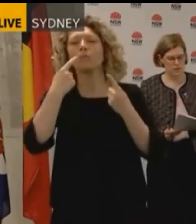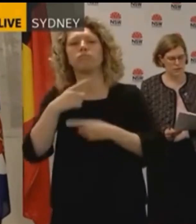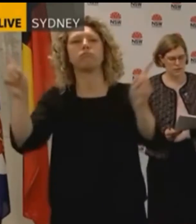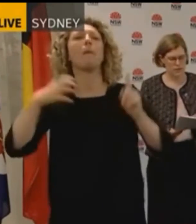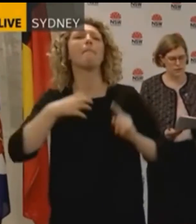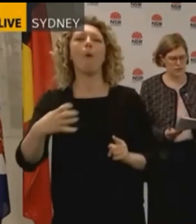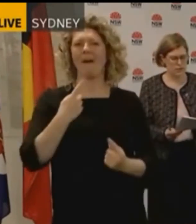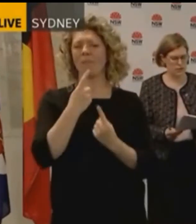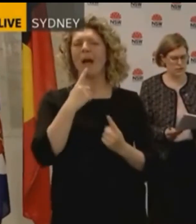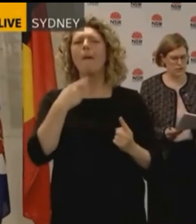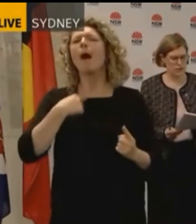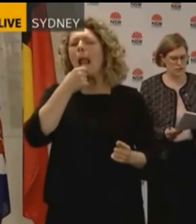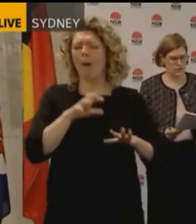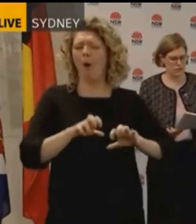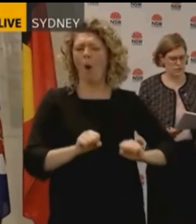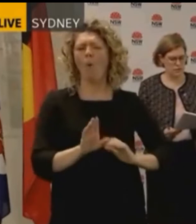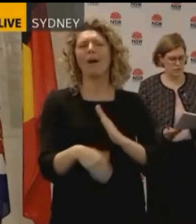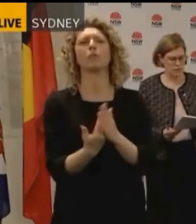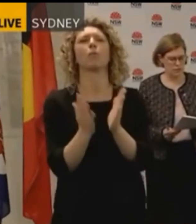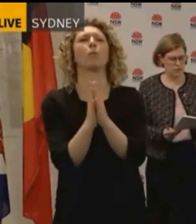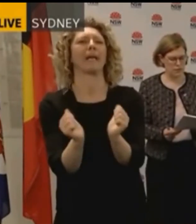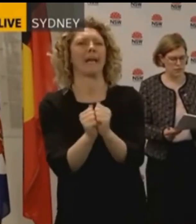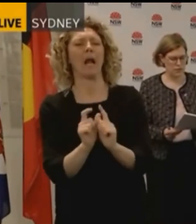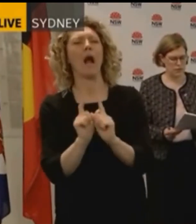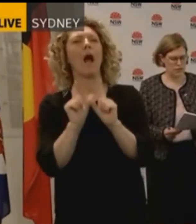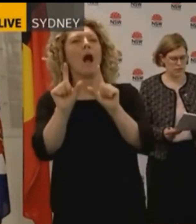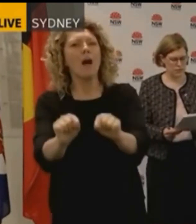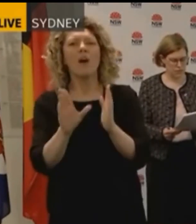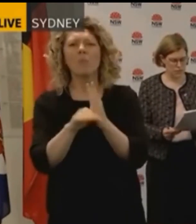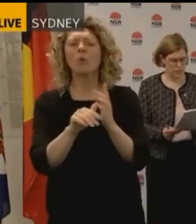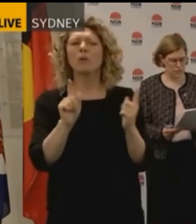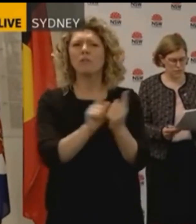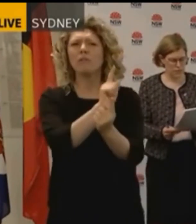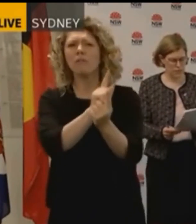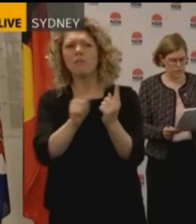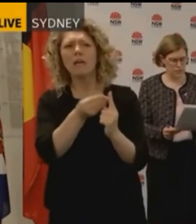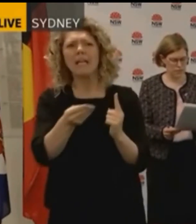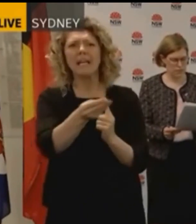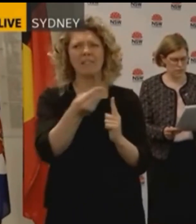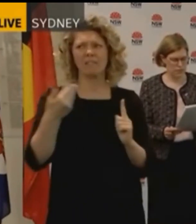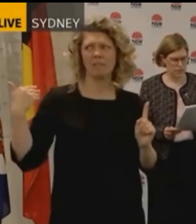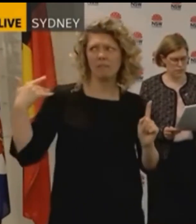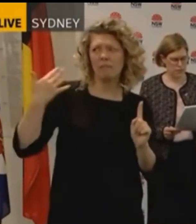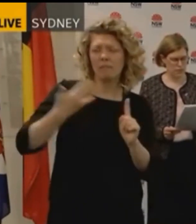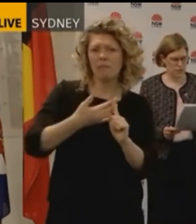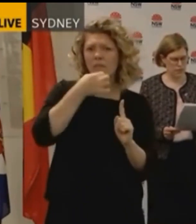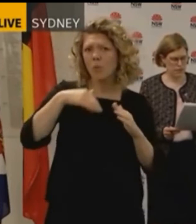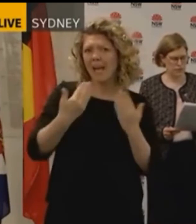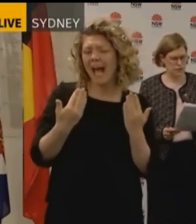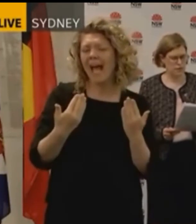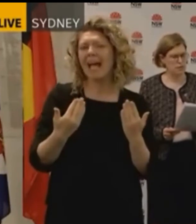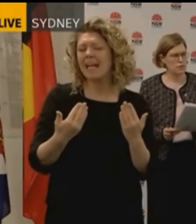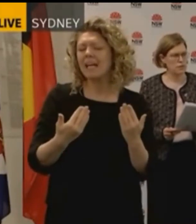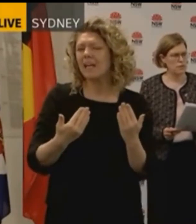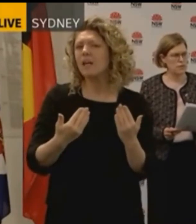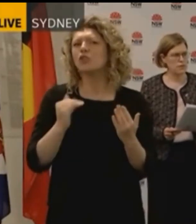and today but we have held off on those given the number of community transmissions we've had this week. So I'll now ask Dr Chant to